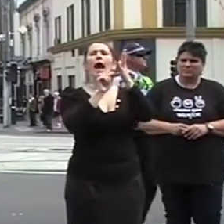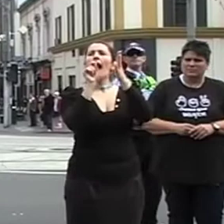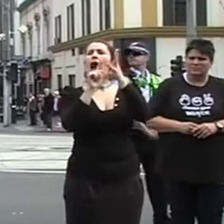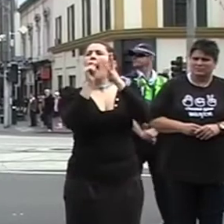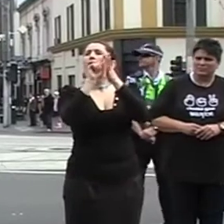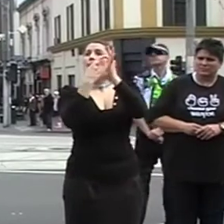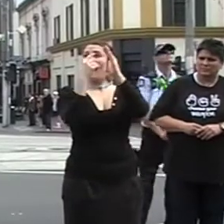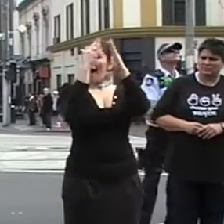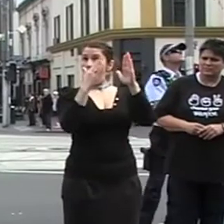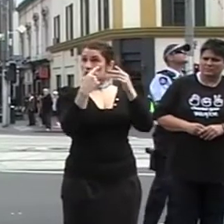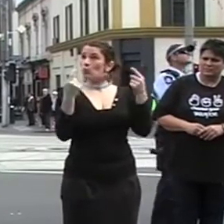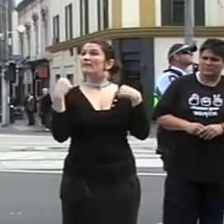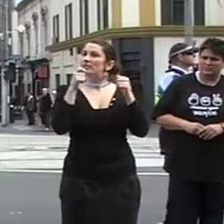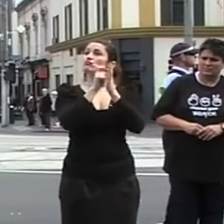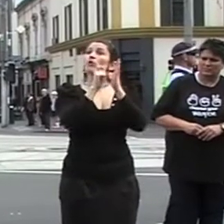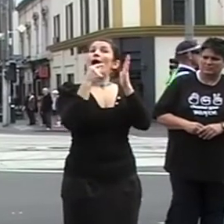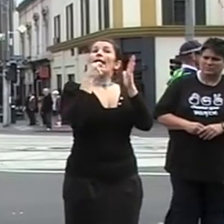to be there in an official capacity.